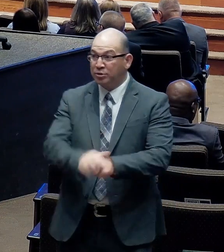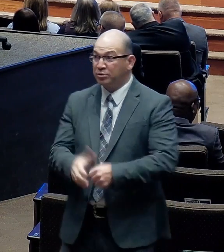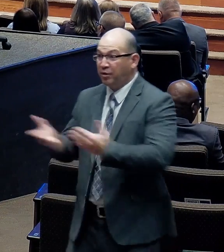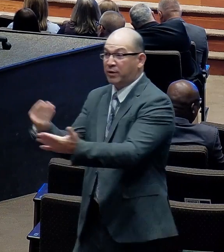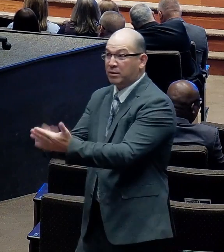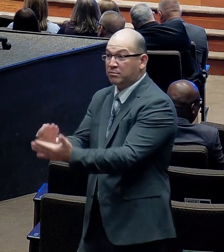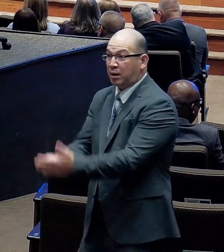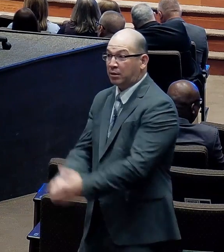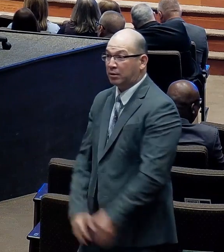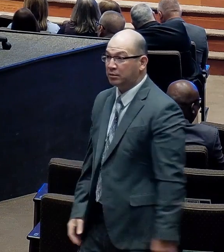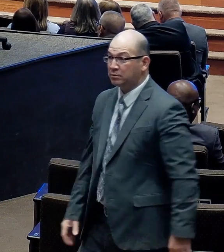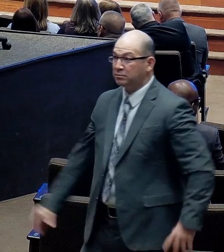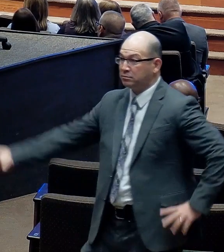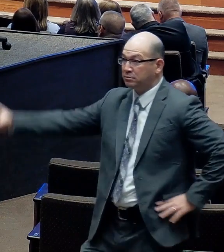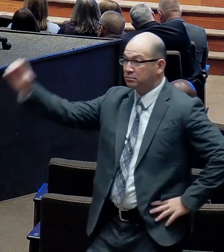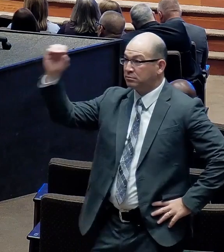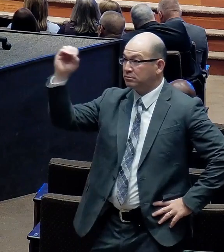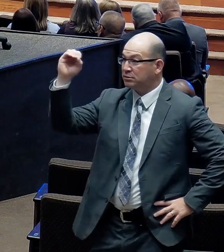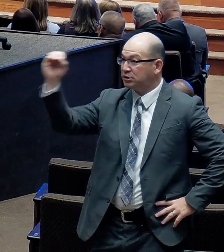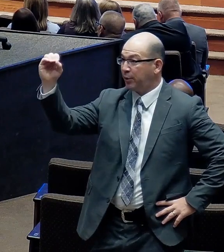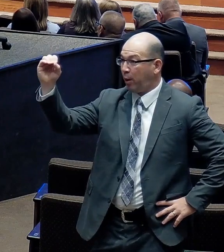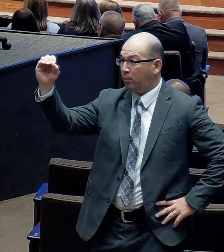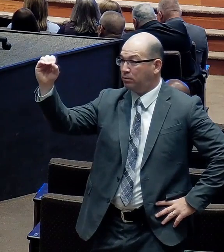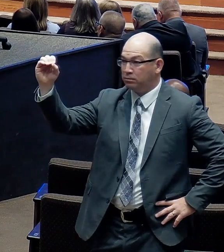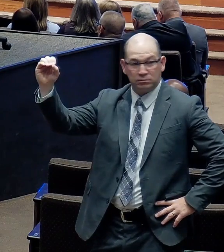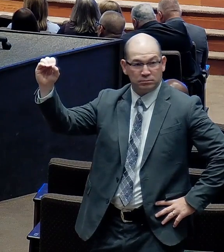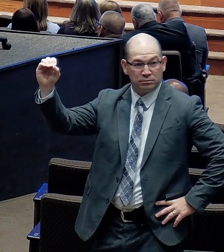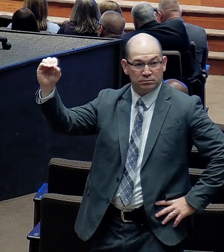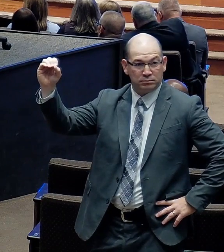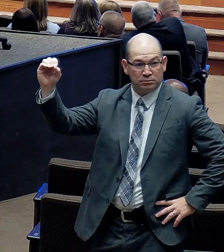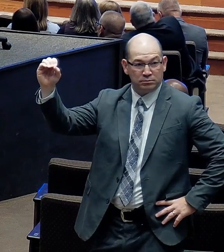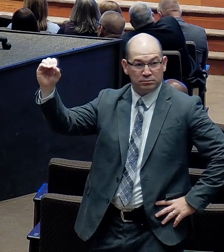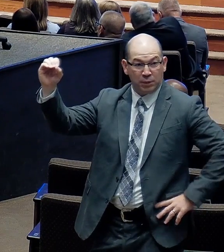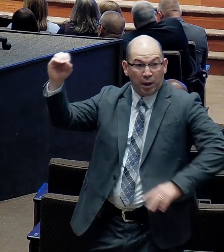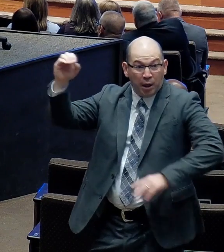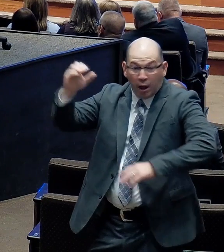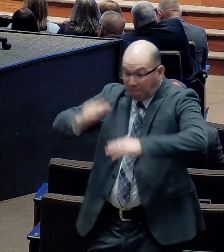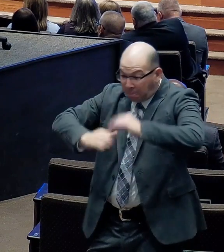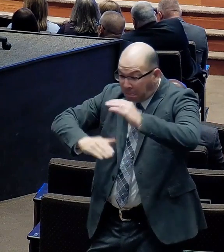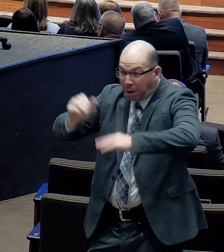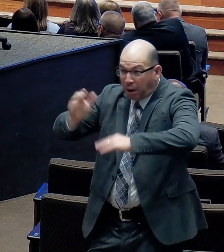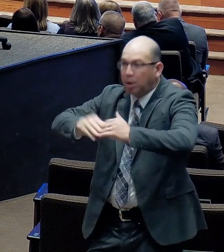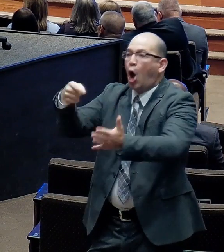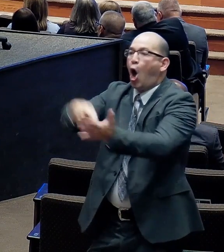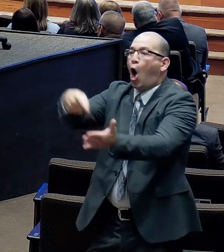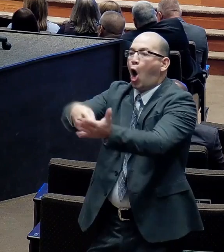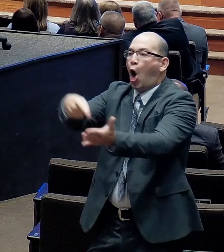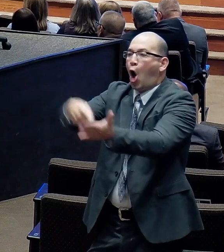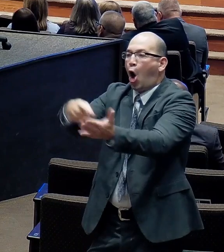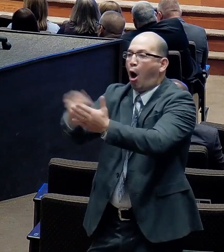And the building was in foreclosure. They were meeting in one room, Had the rest of the church